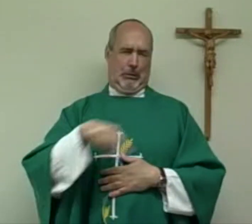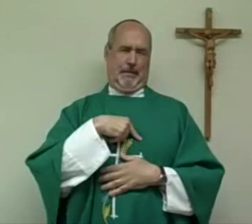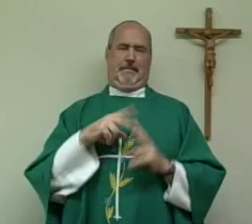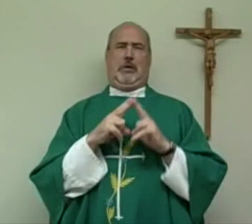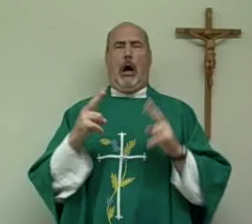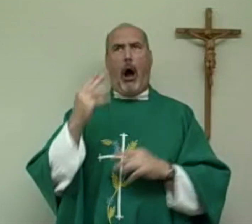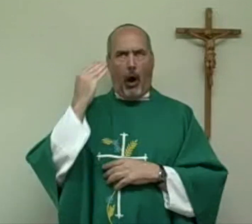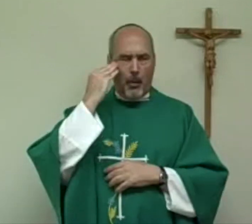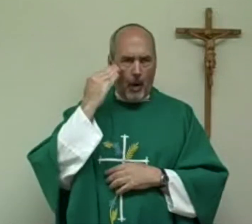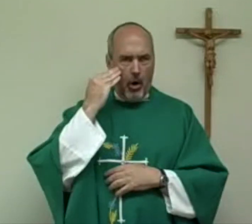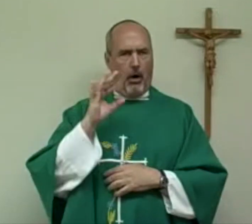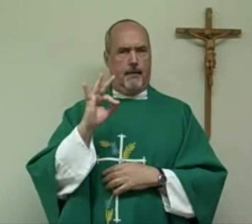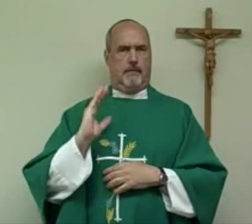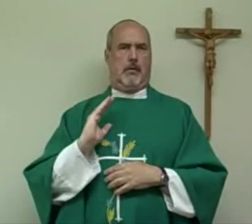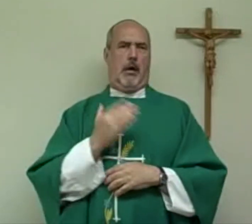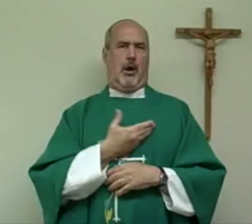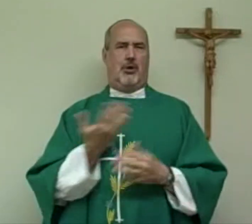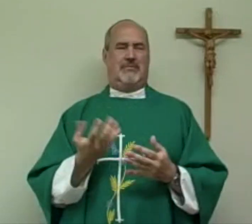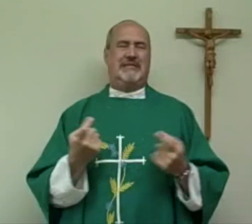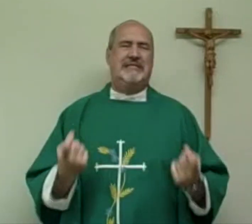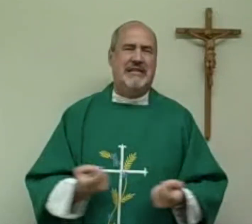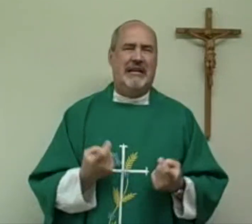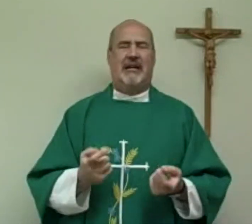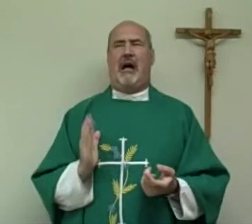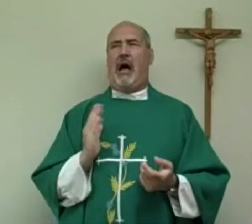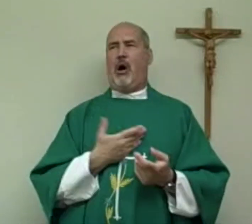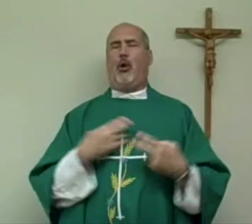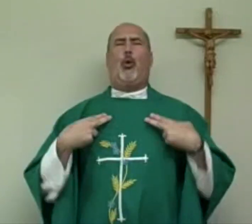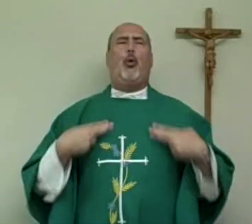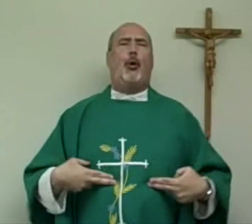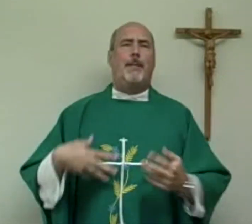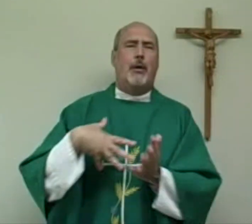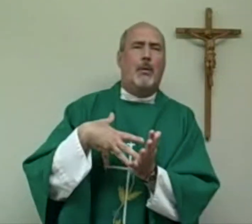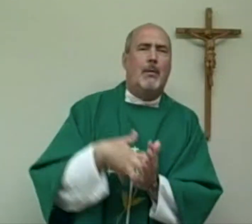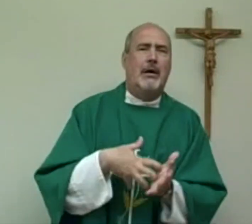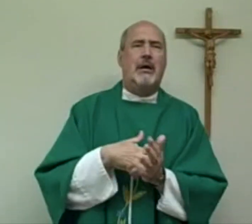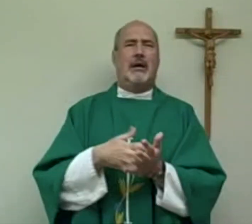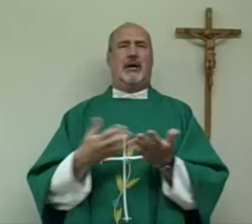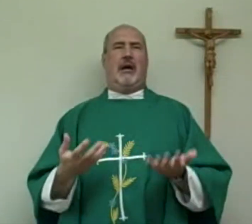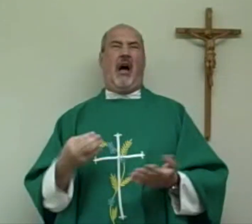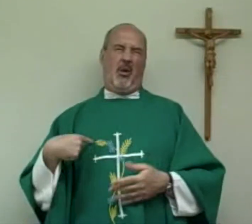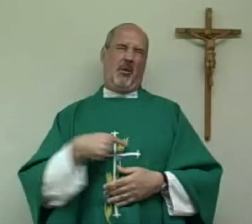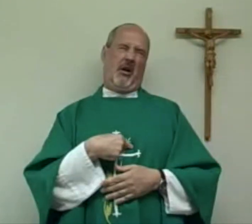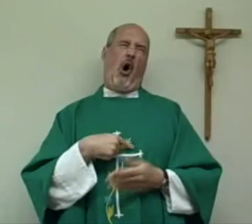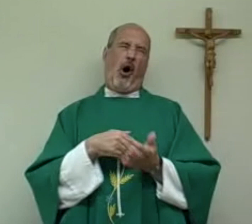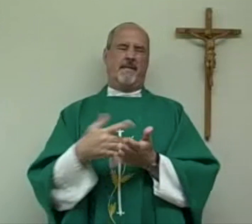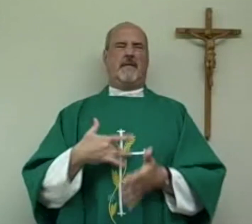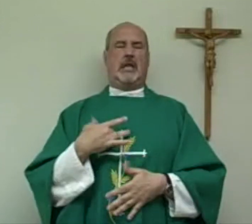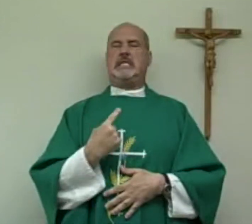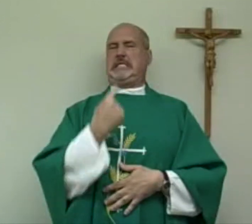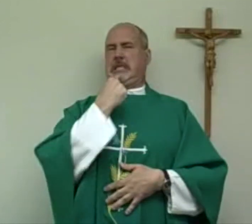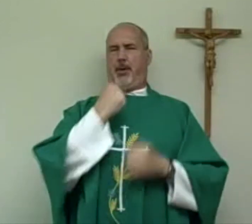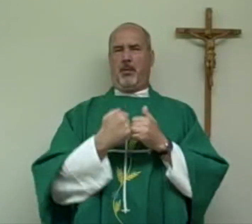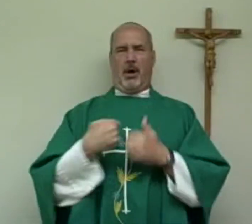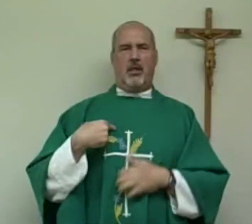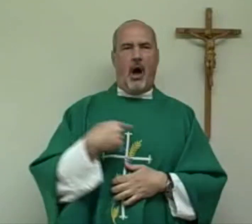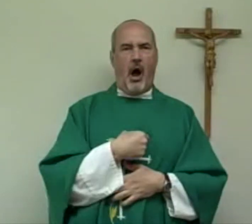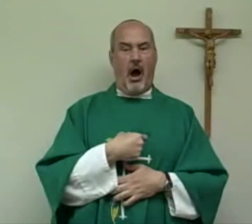This applies to us so much because we know that we sin, and we know that we are human, and we know that we